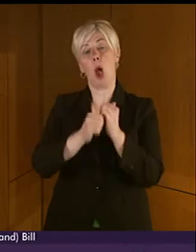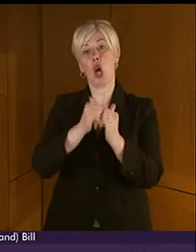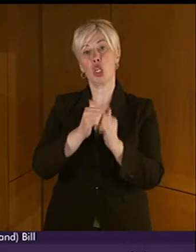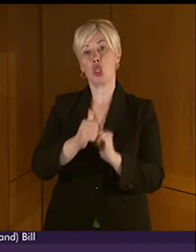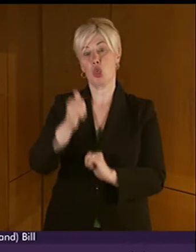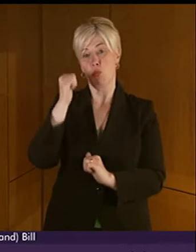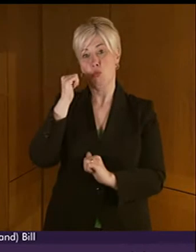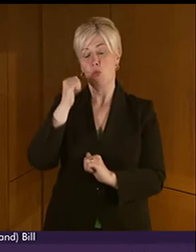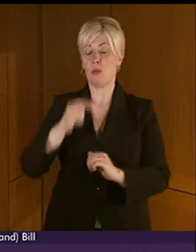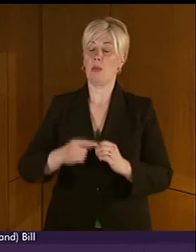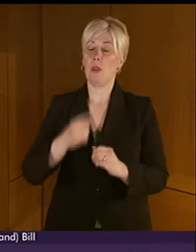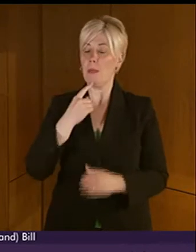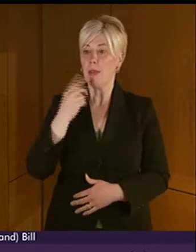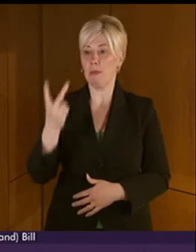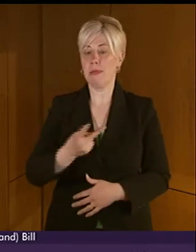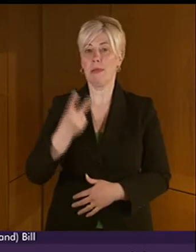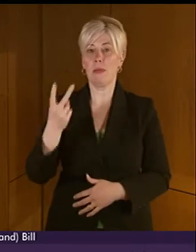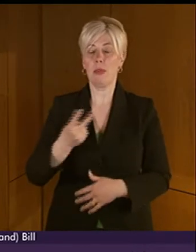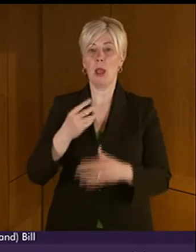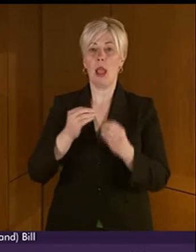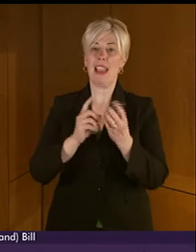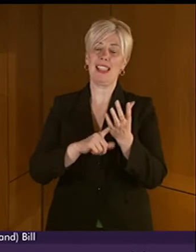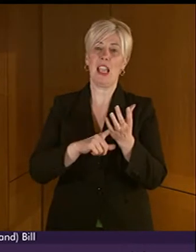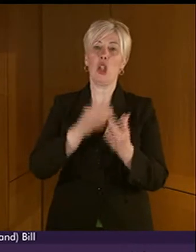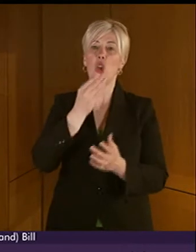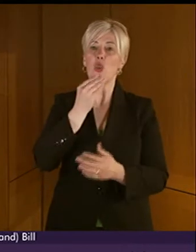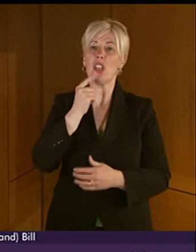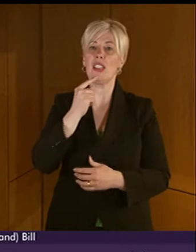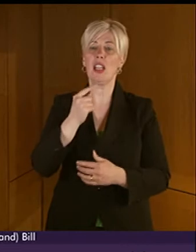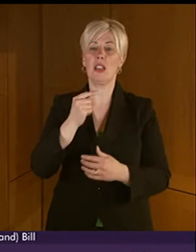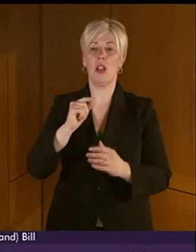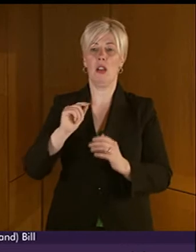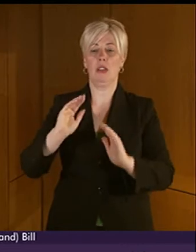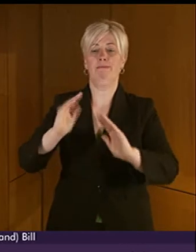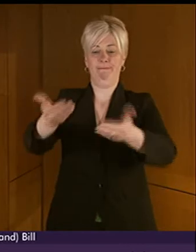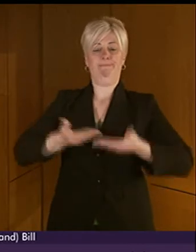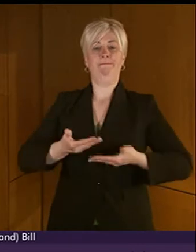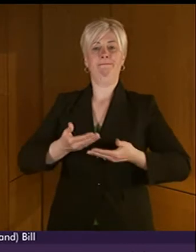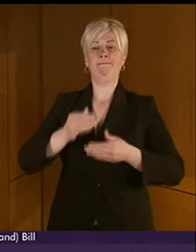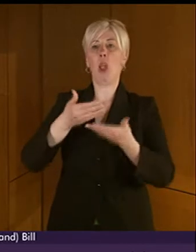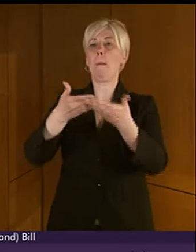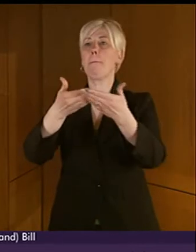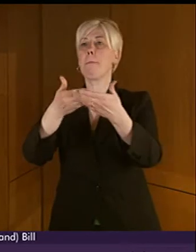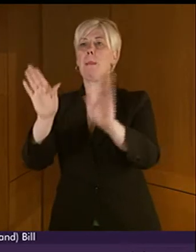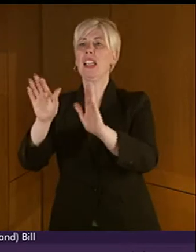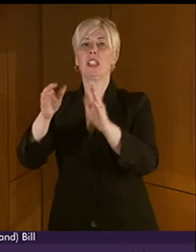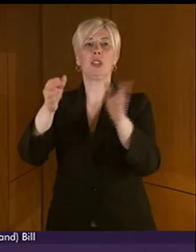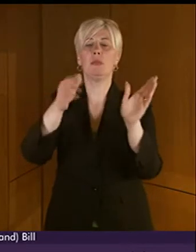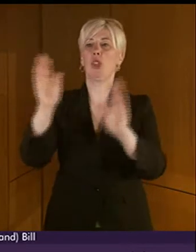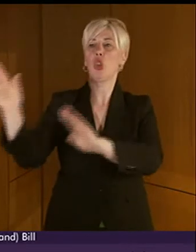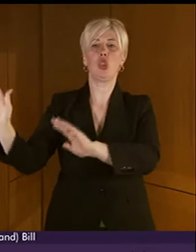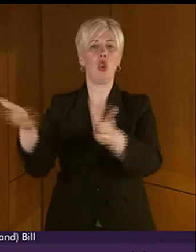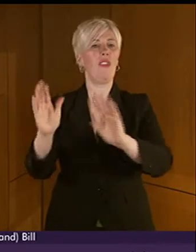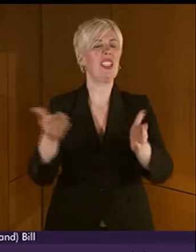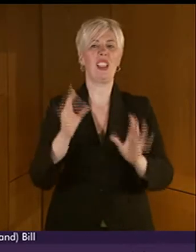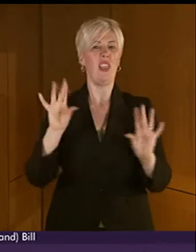too often we talk about BSL users only as recipients of public services. As a country, we will benefit